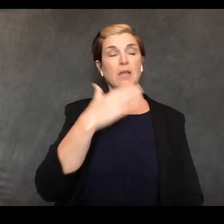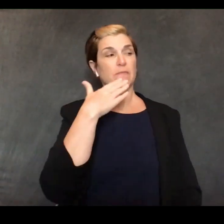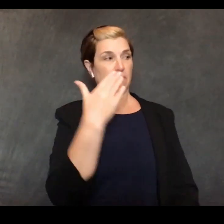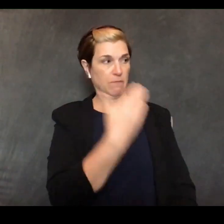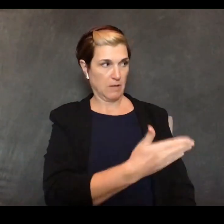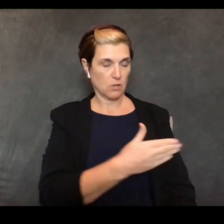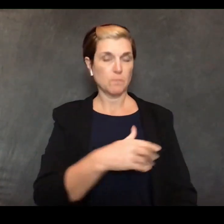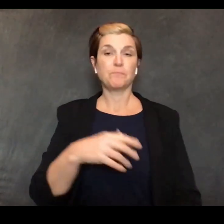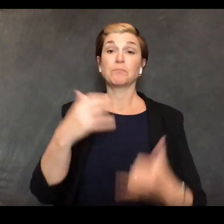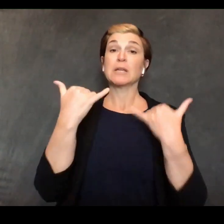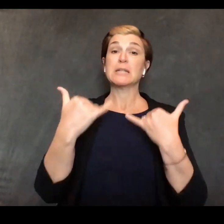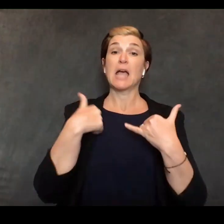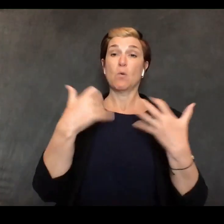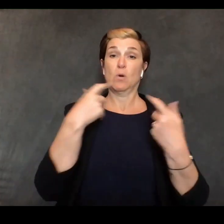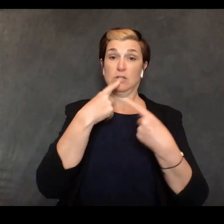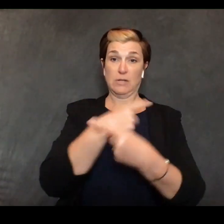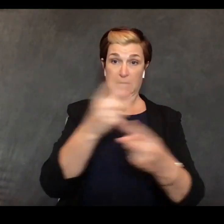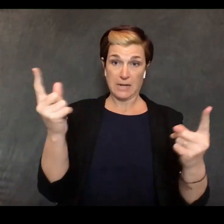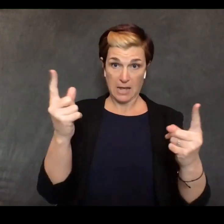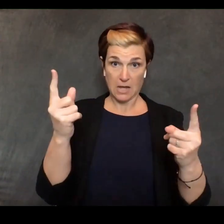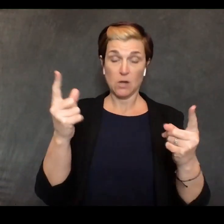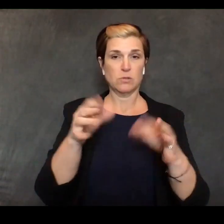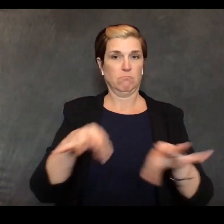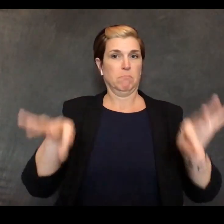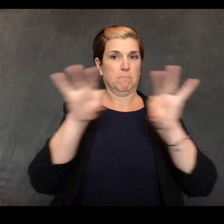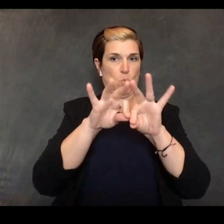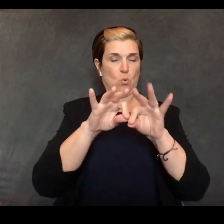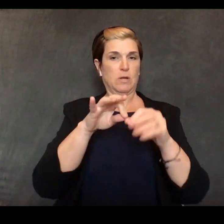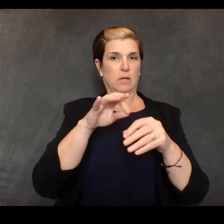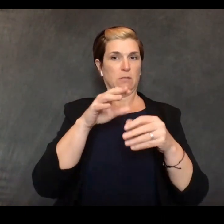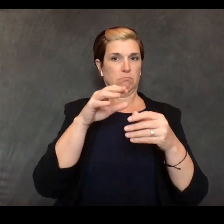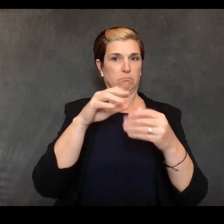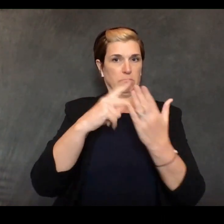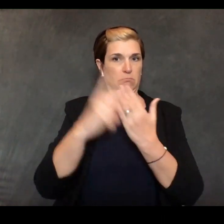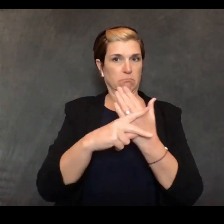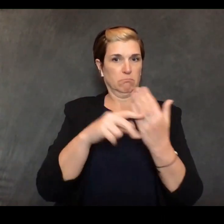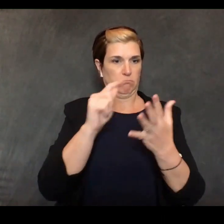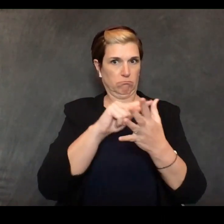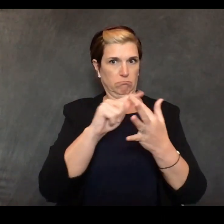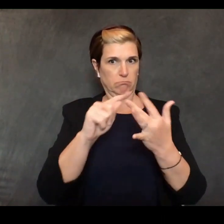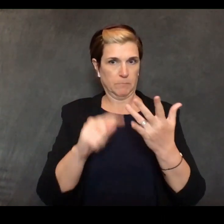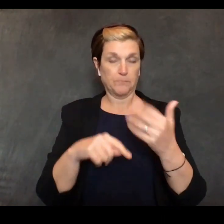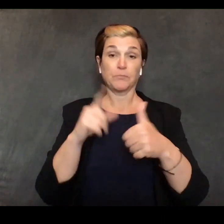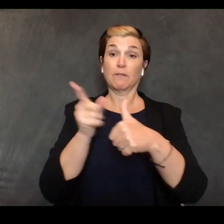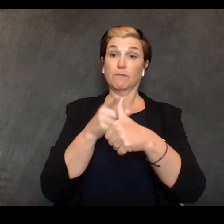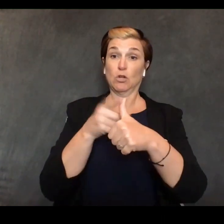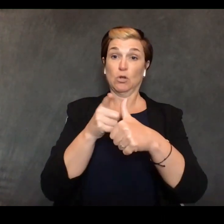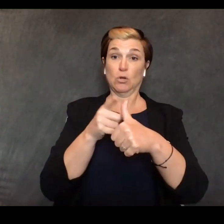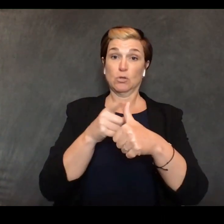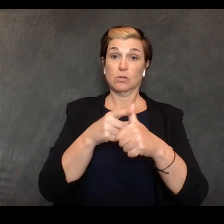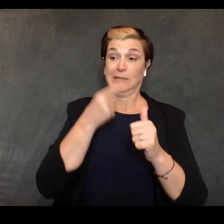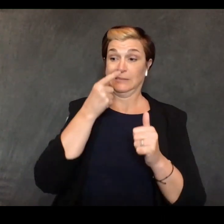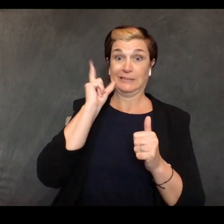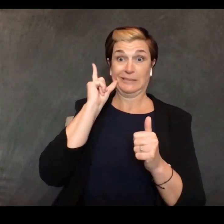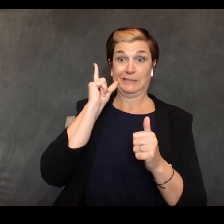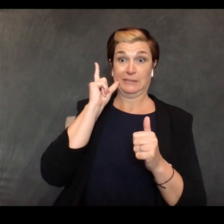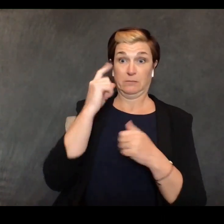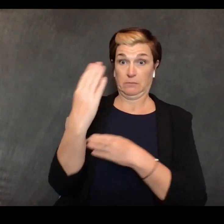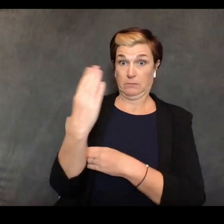significant actions that the president has approved today the first i would say is earlier today i sent a letter to fed